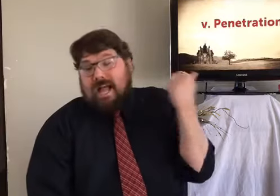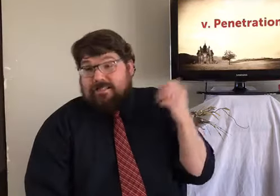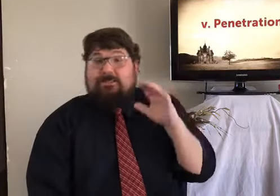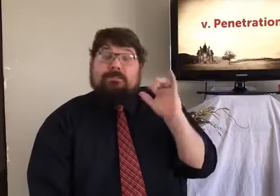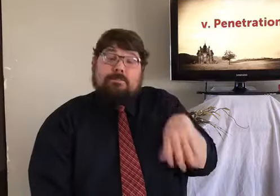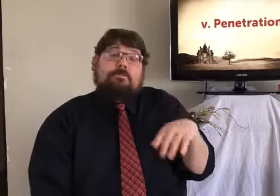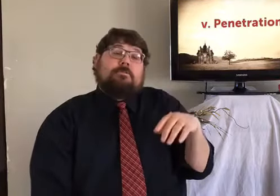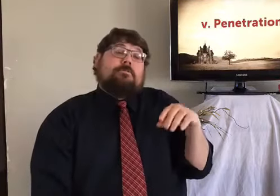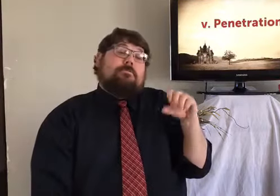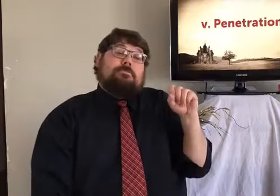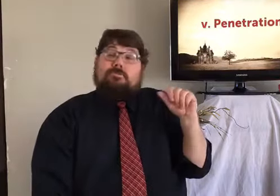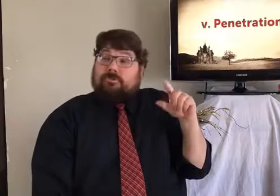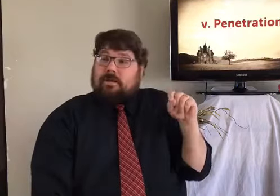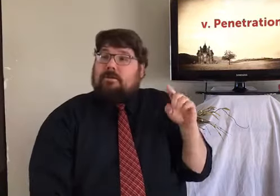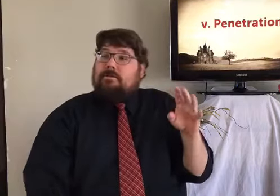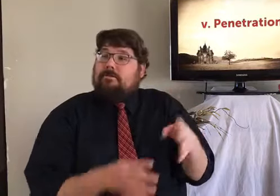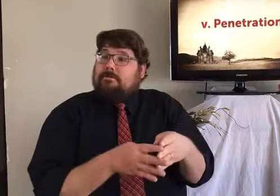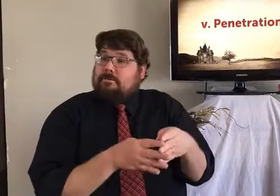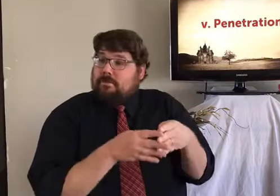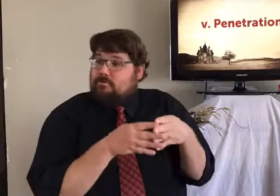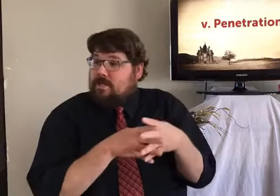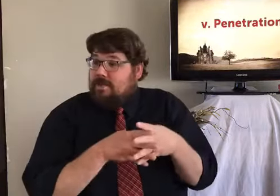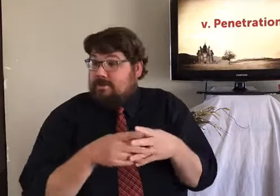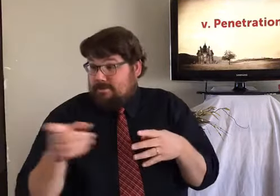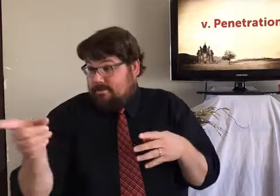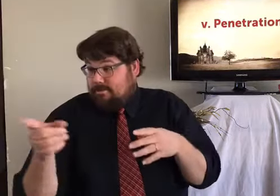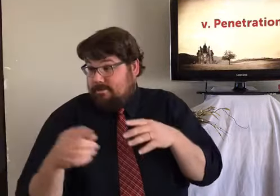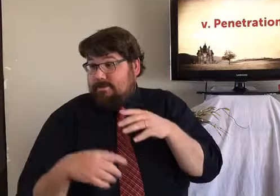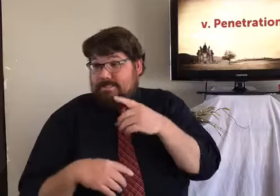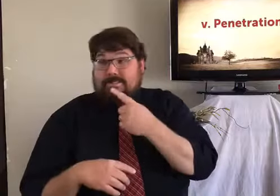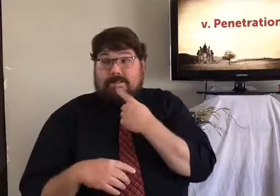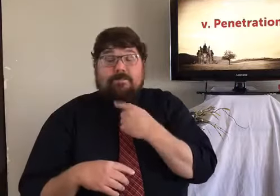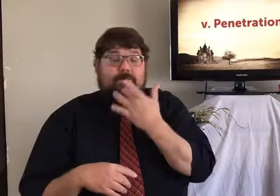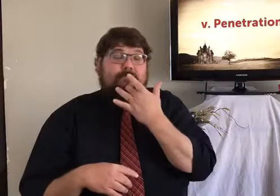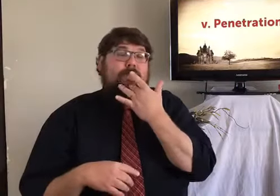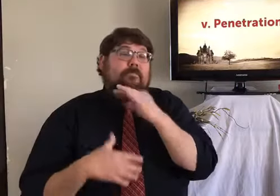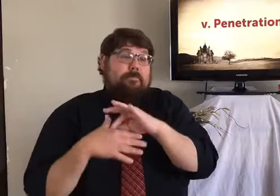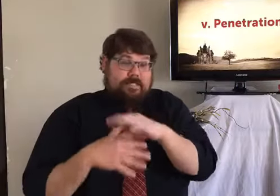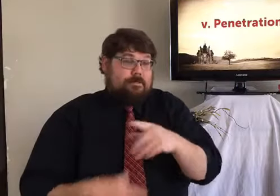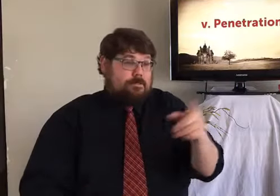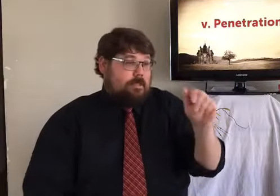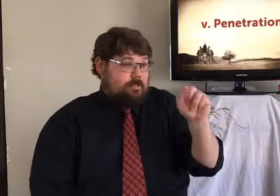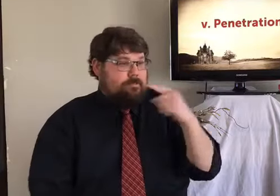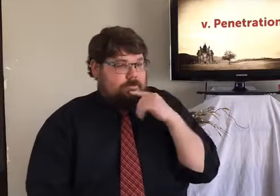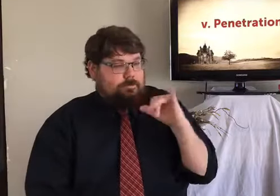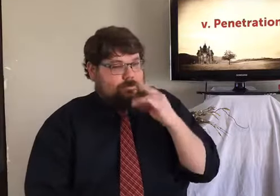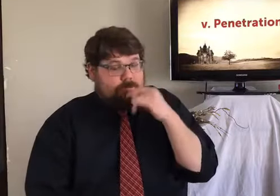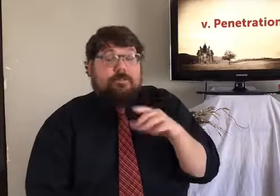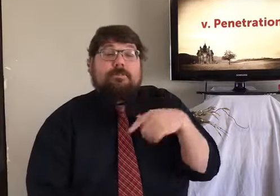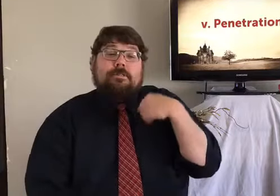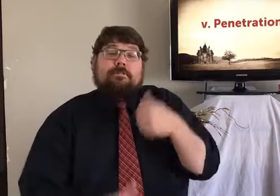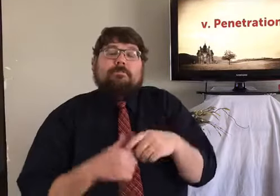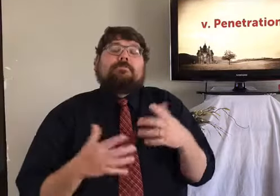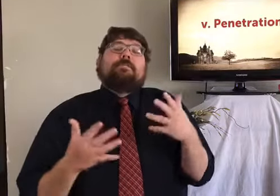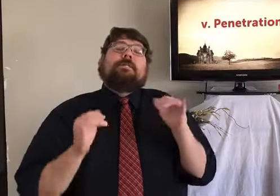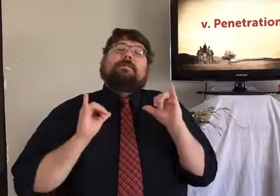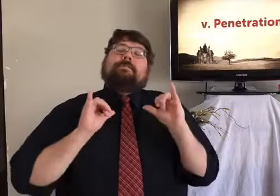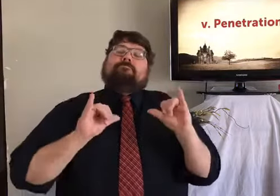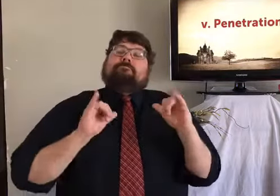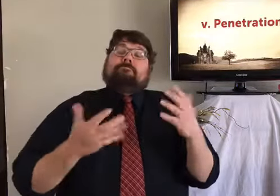It was good. One of the best turkeys I've ever had. Because the salt penetrated into the meat. Nora